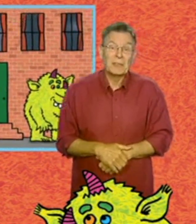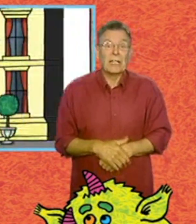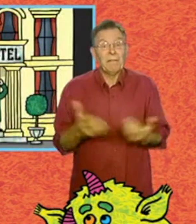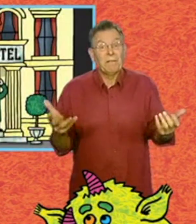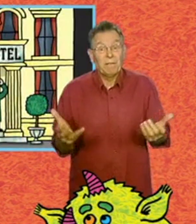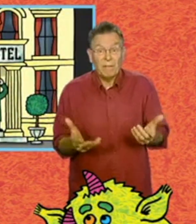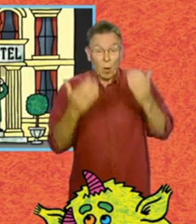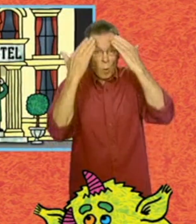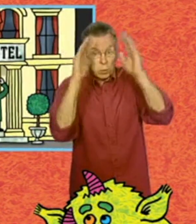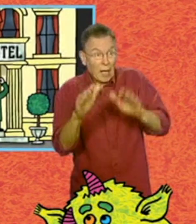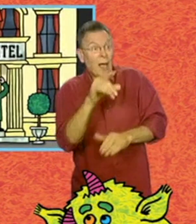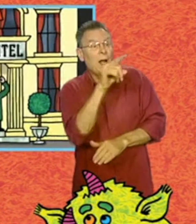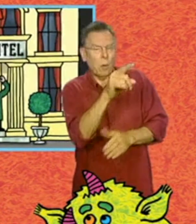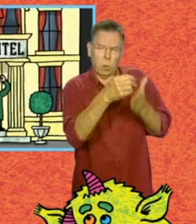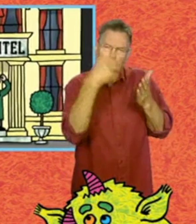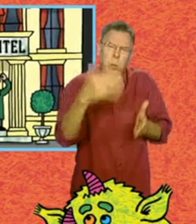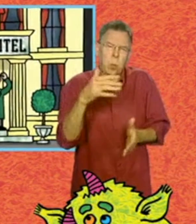If it sleeps in the expensive hotel,